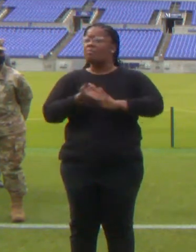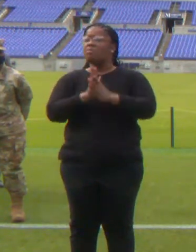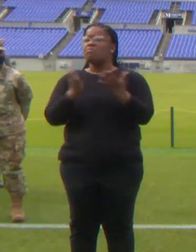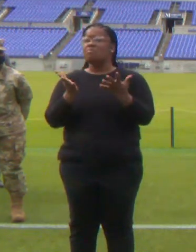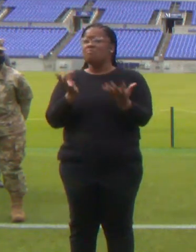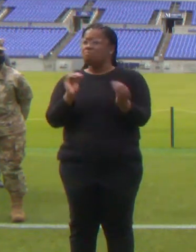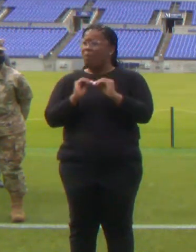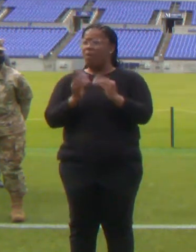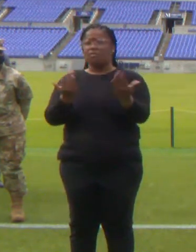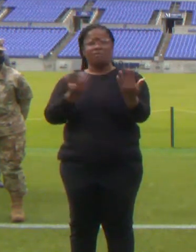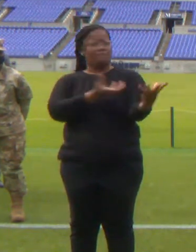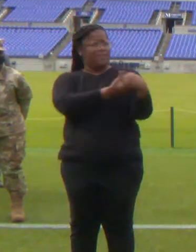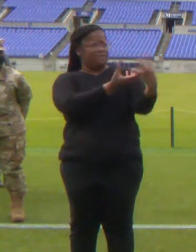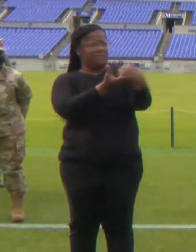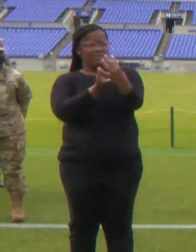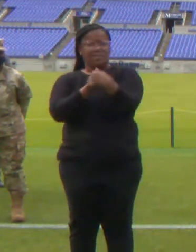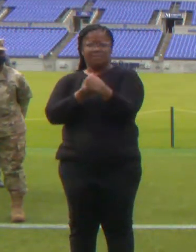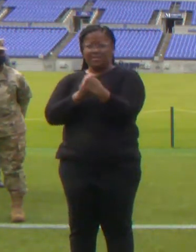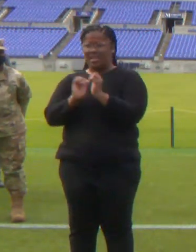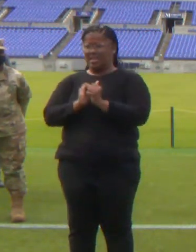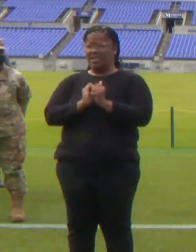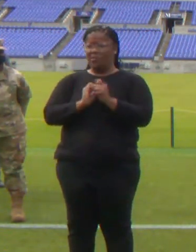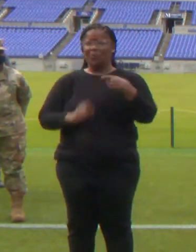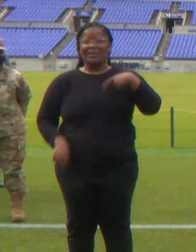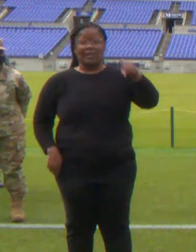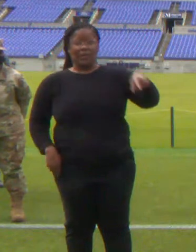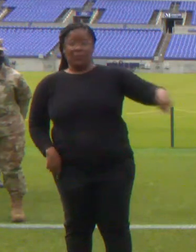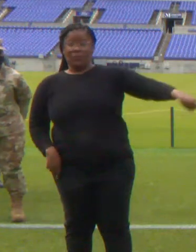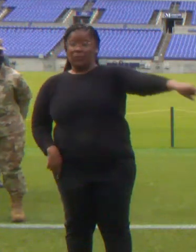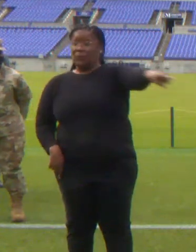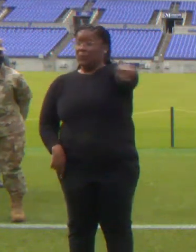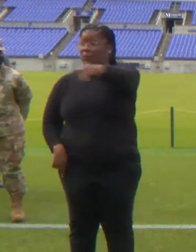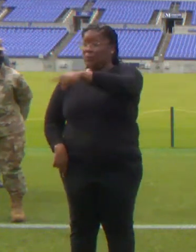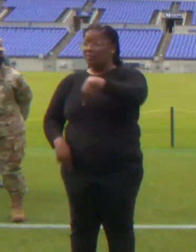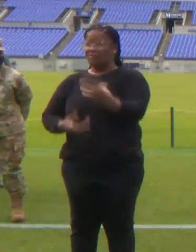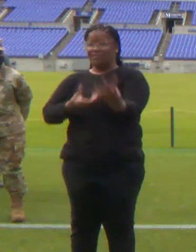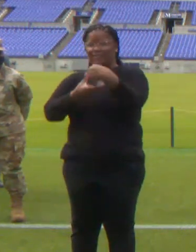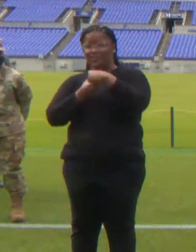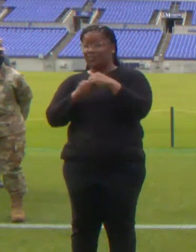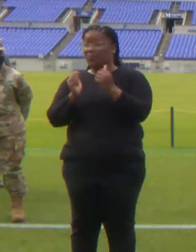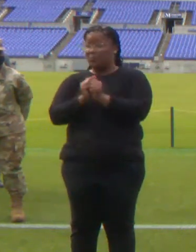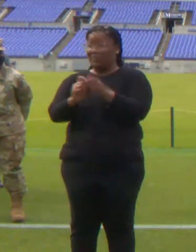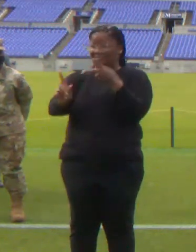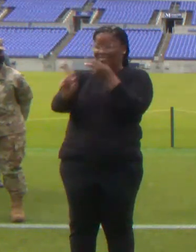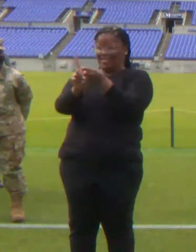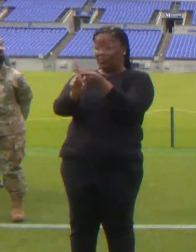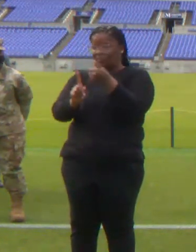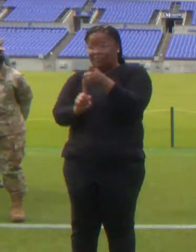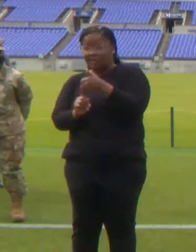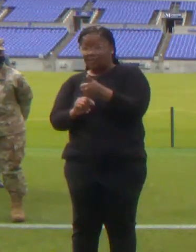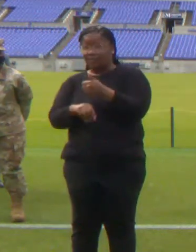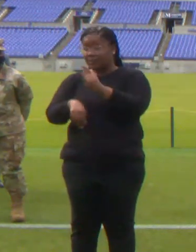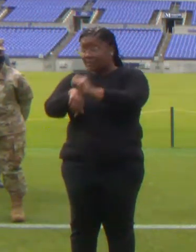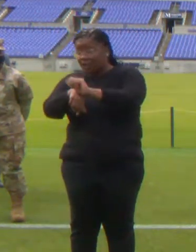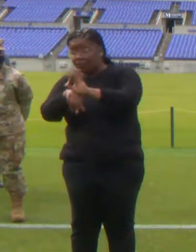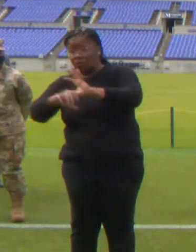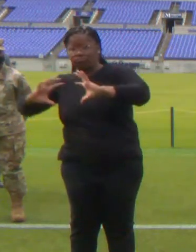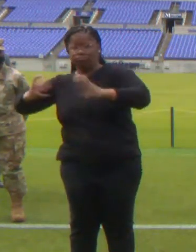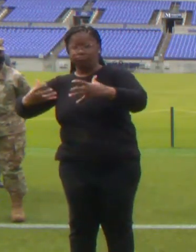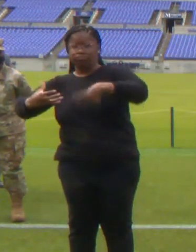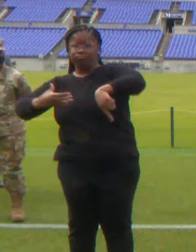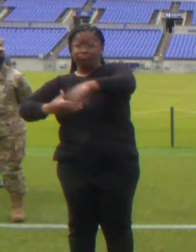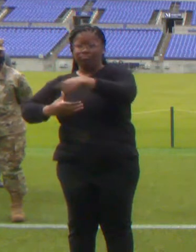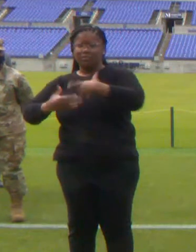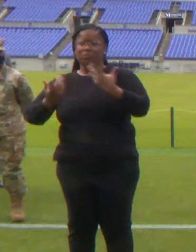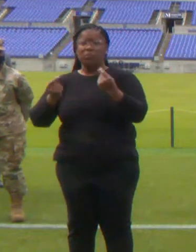We need you to connect with our vaccine equity task force and continue to spread the word about the good that can be